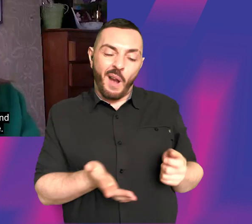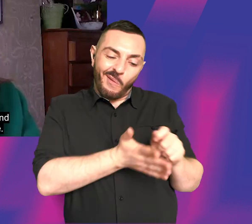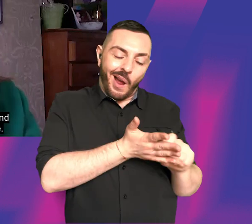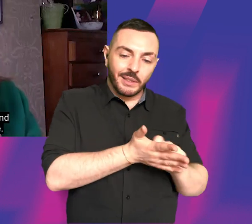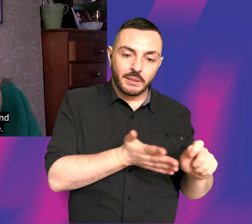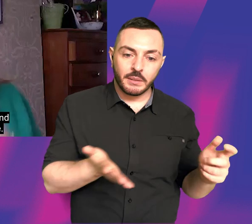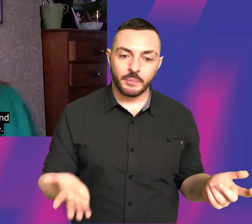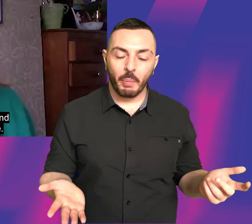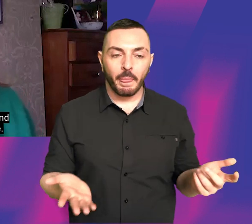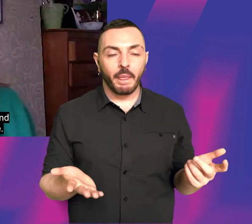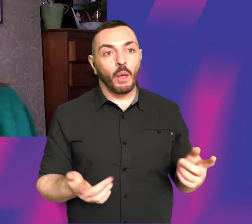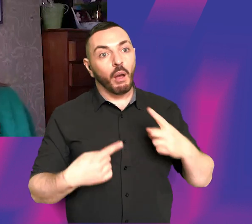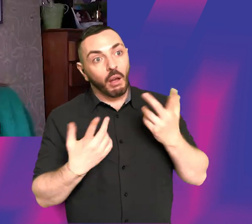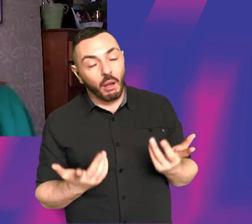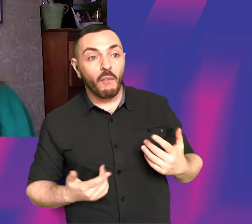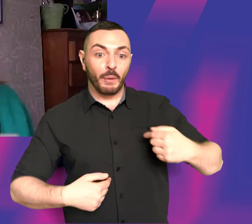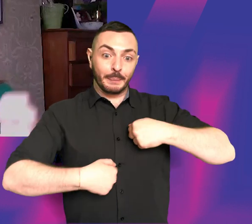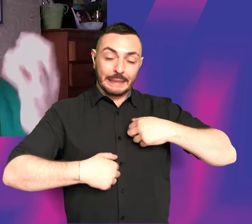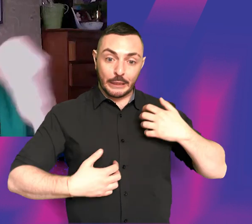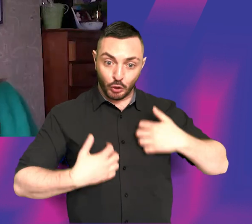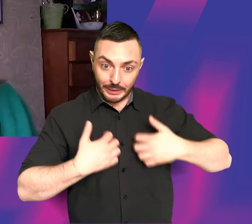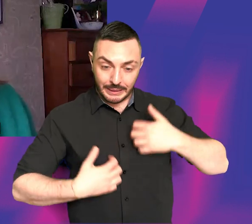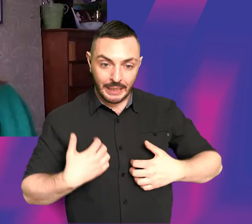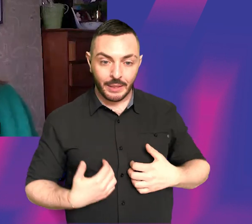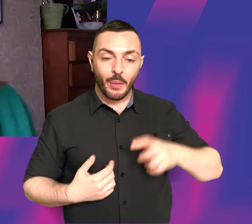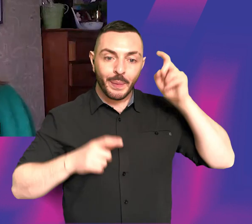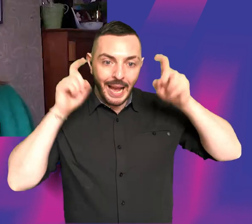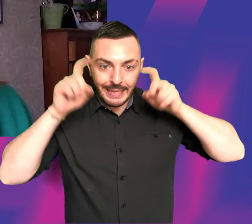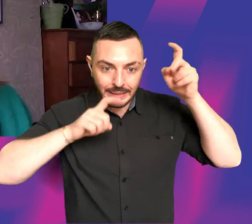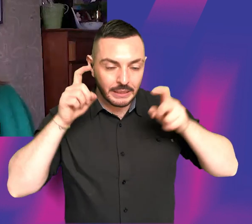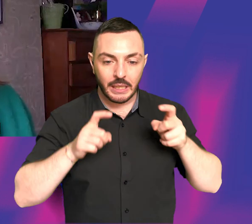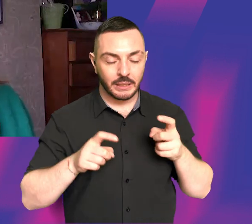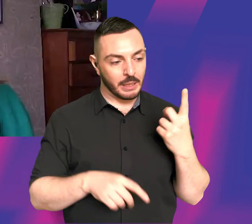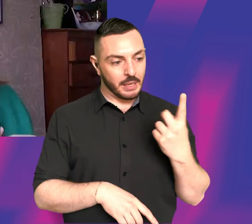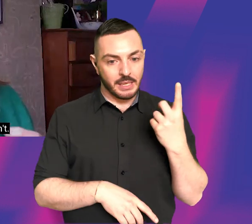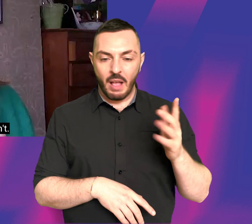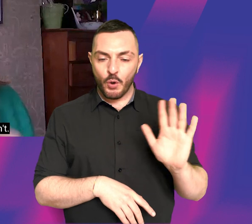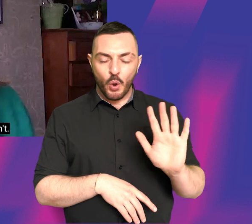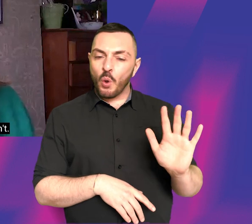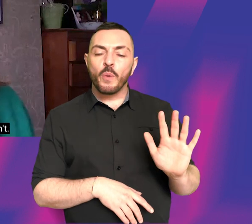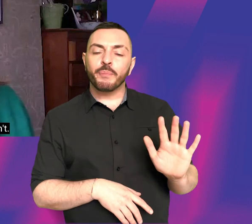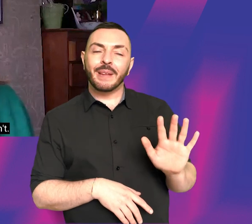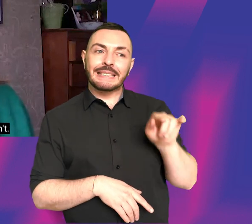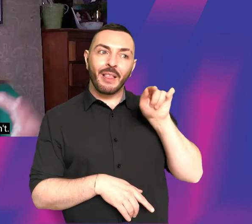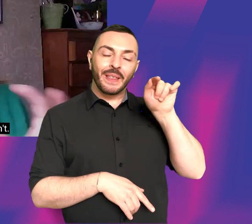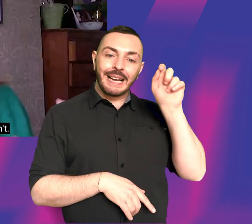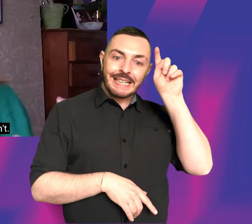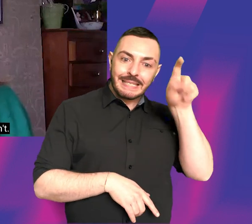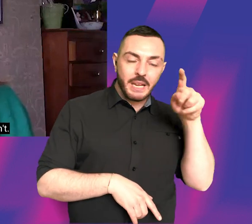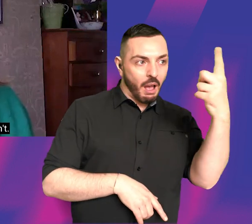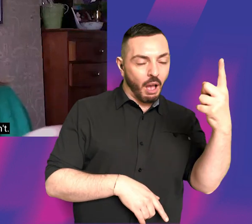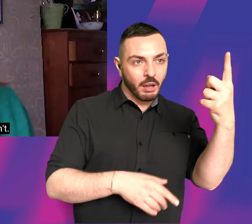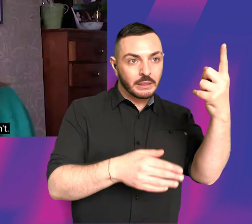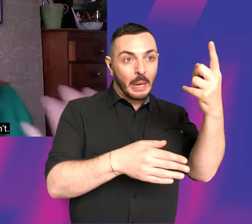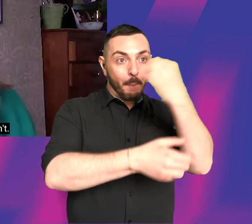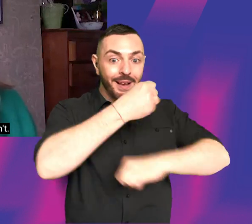down. And I think for me, what's interesting is not so much that the ideas coming themselves, it's sometimes those ideas turn into